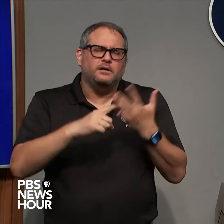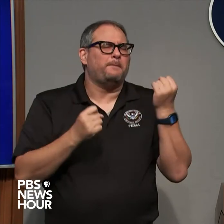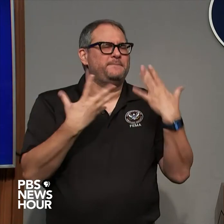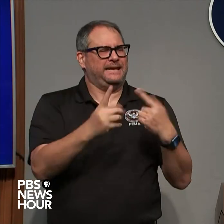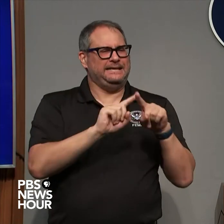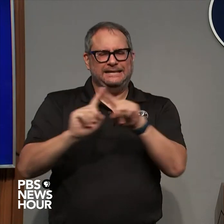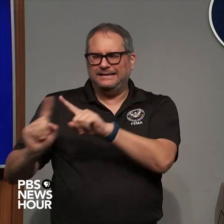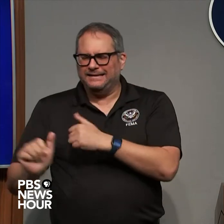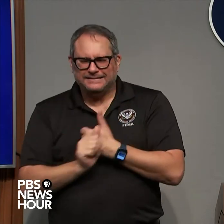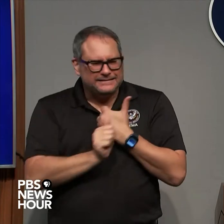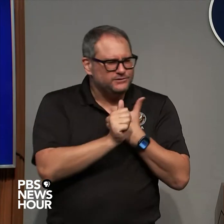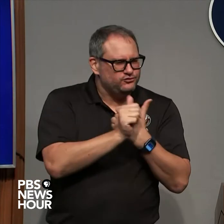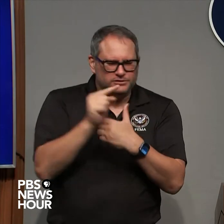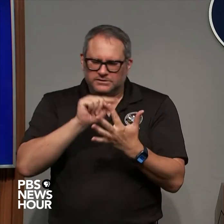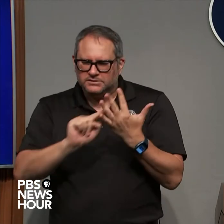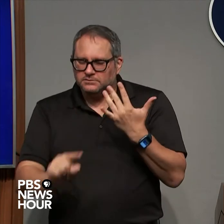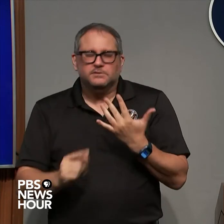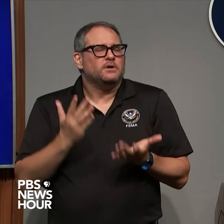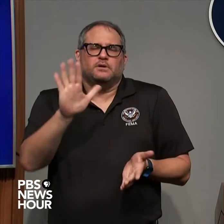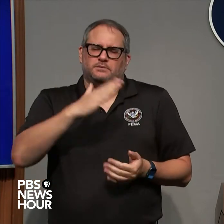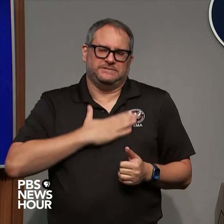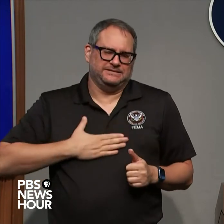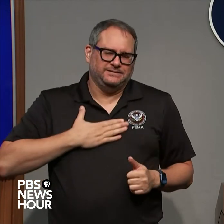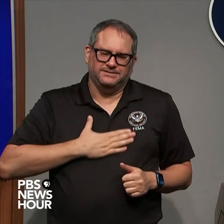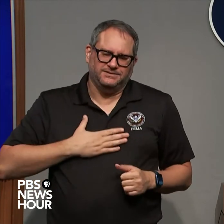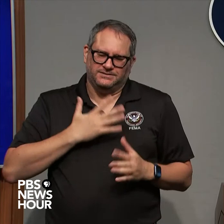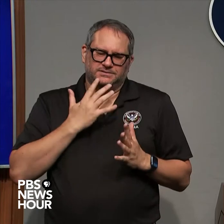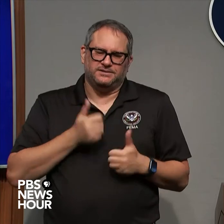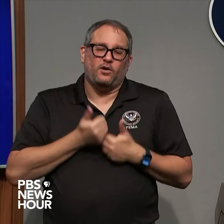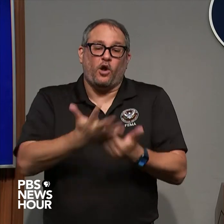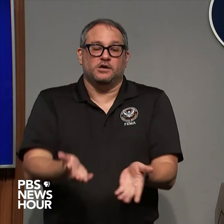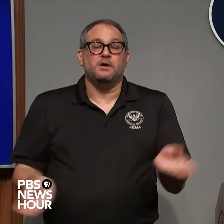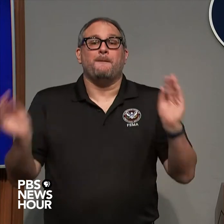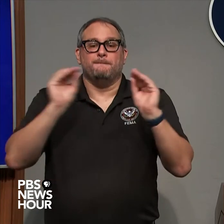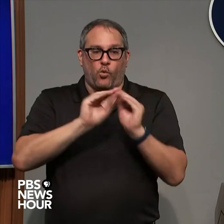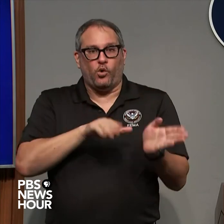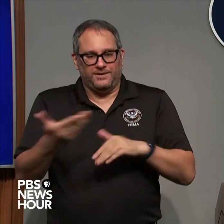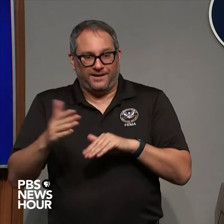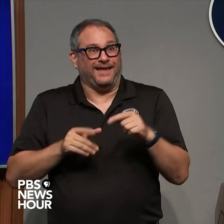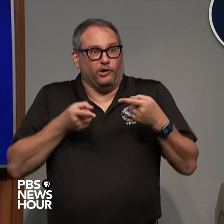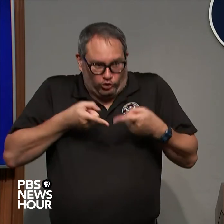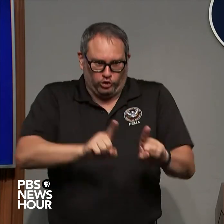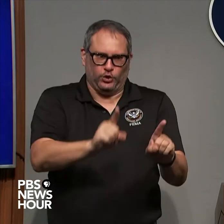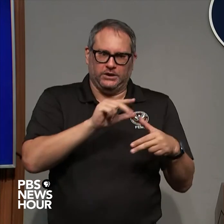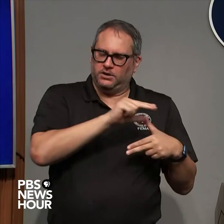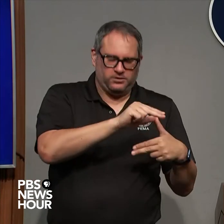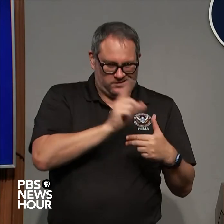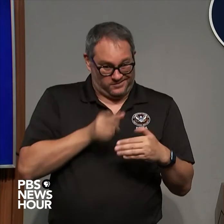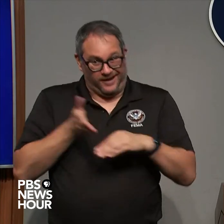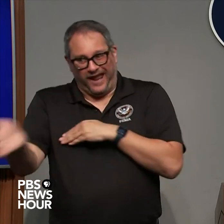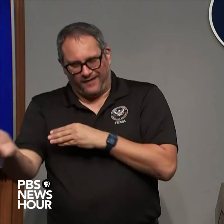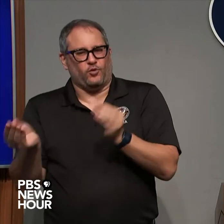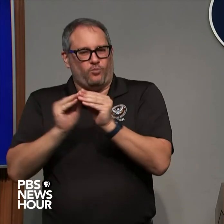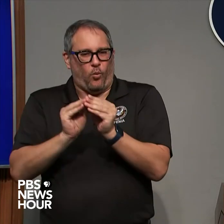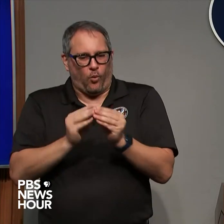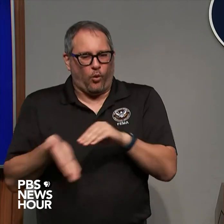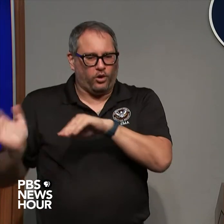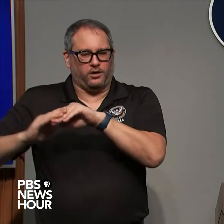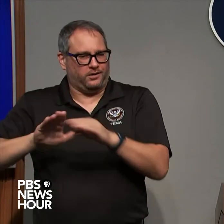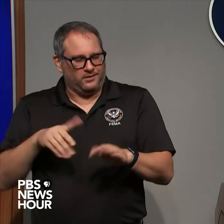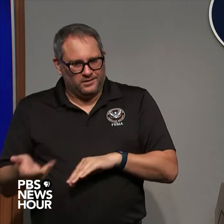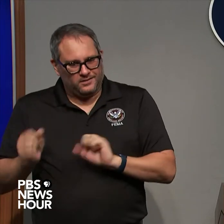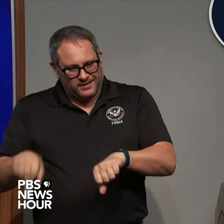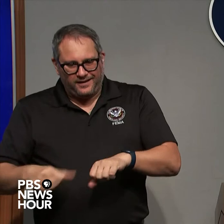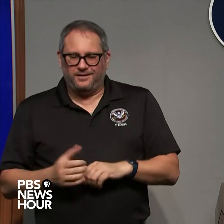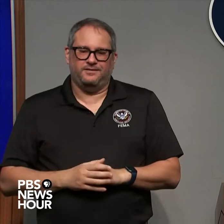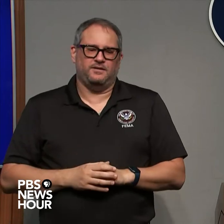that also contribute to some of the indirect fatalities that we see after a storm so people just need to stay focused they need to listen to